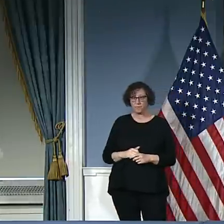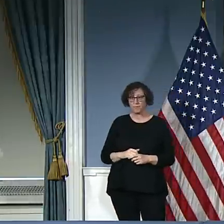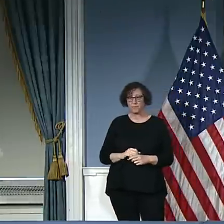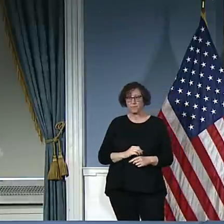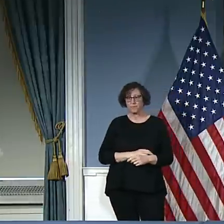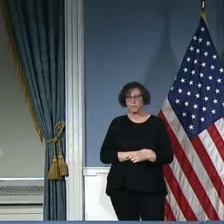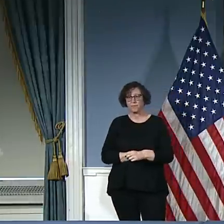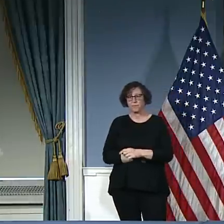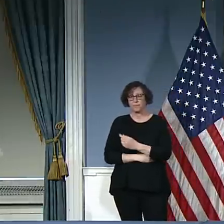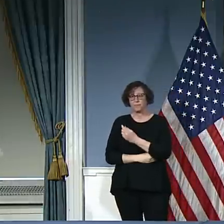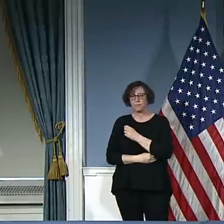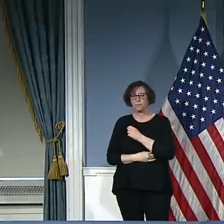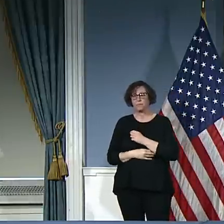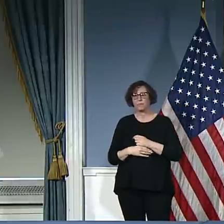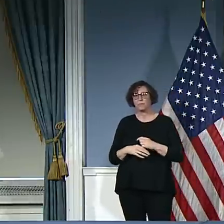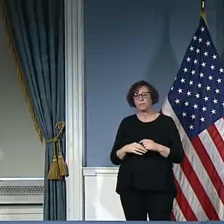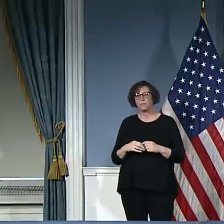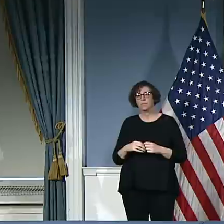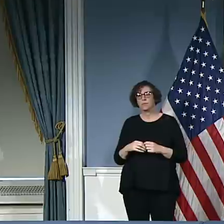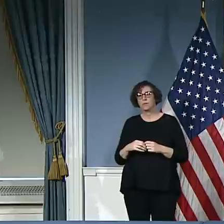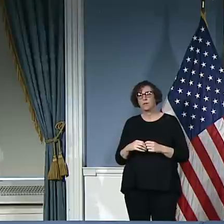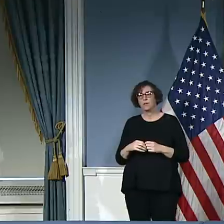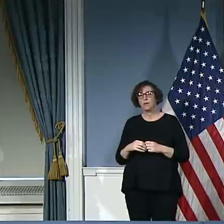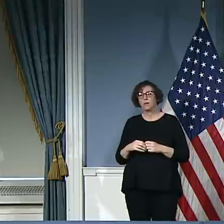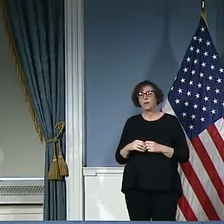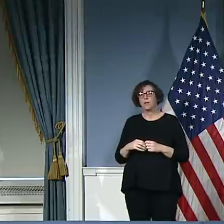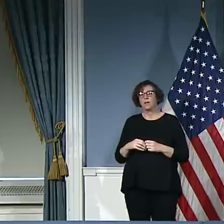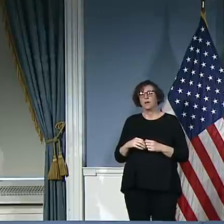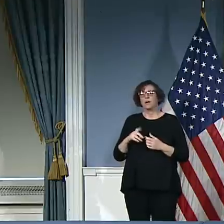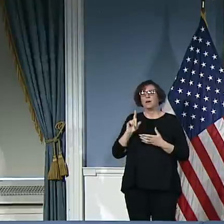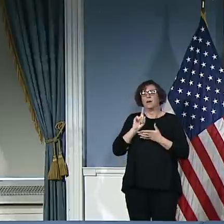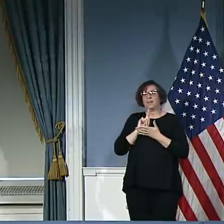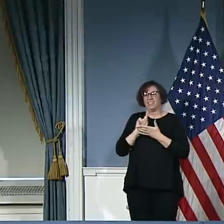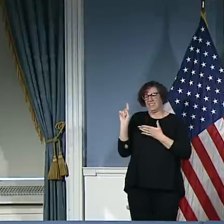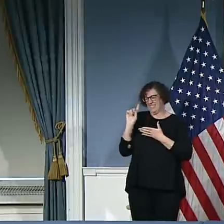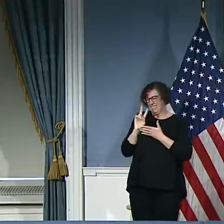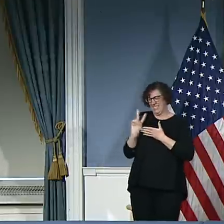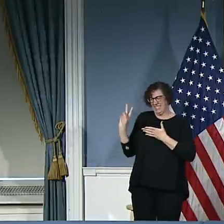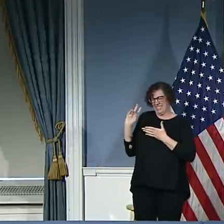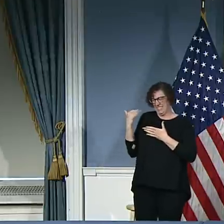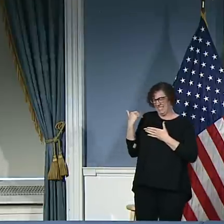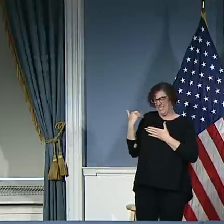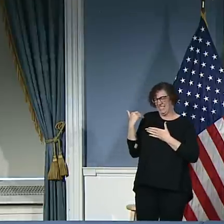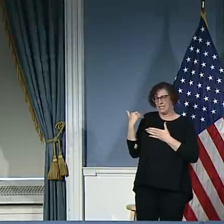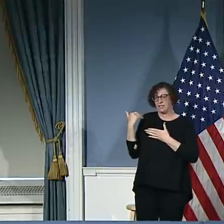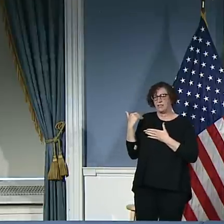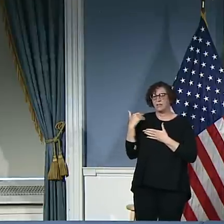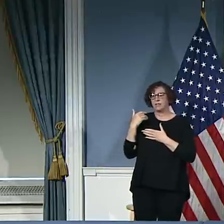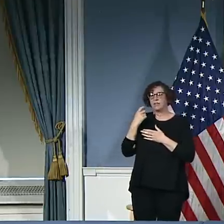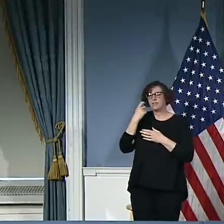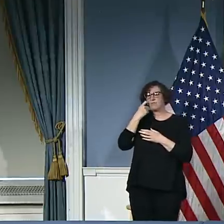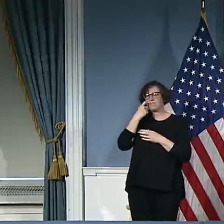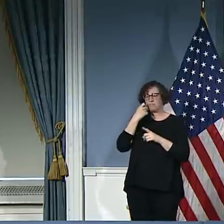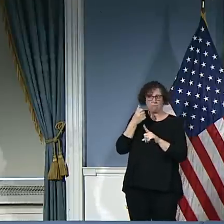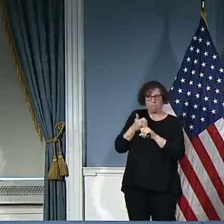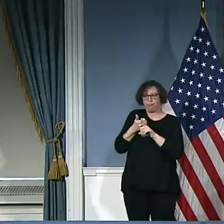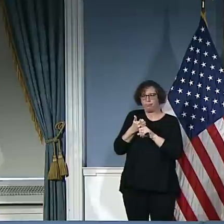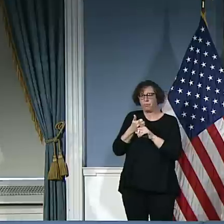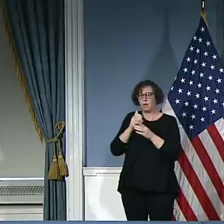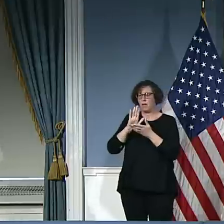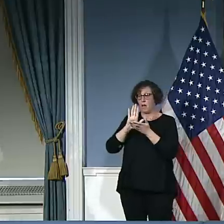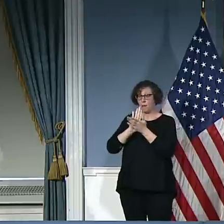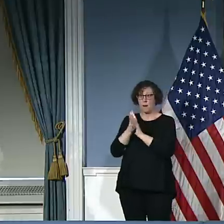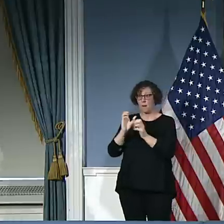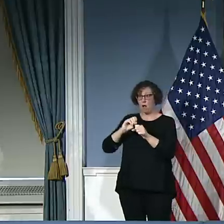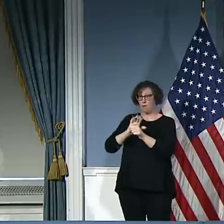or two ago, we immediately saw what the steps put in place by both the mayor, the governor, businesses close,